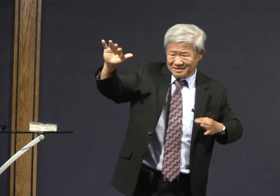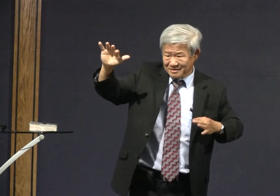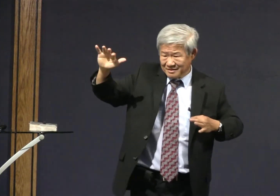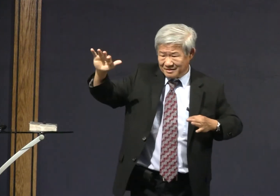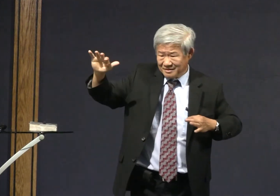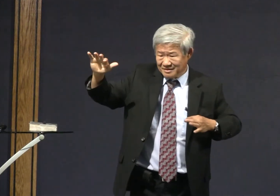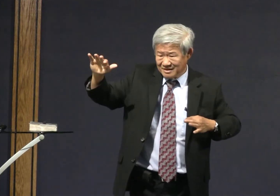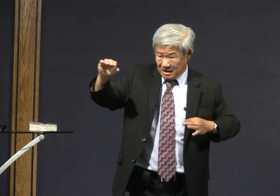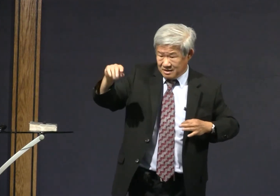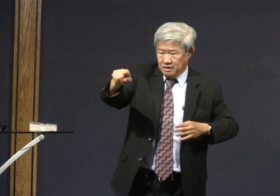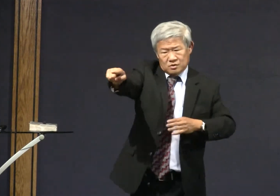tribes like